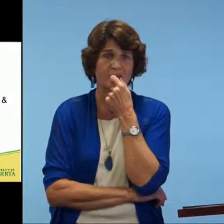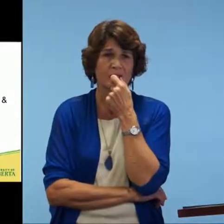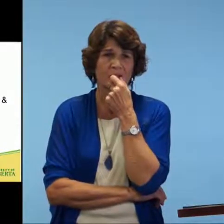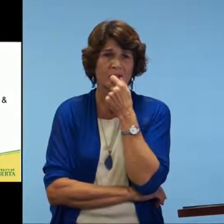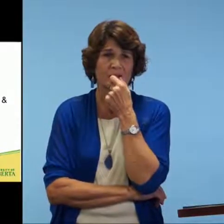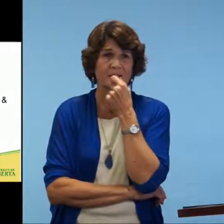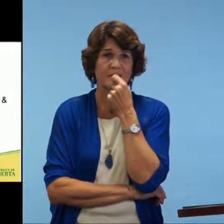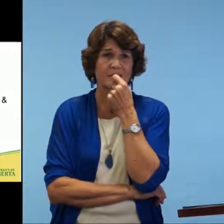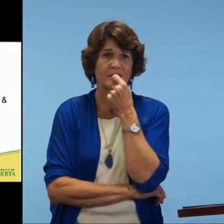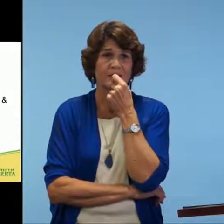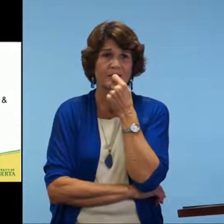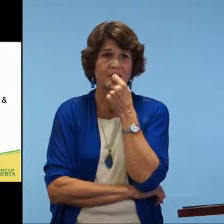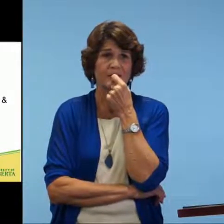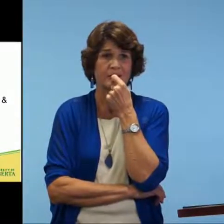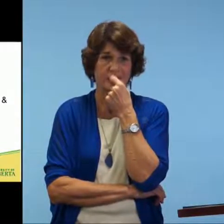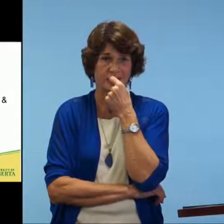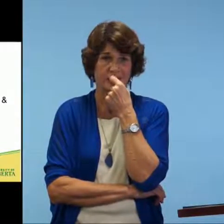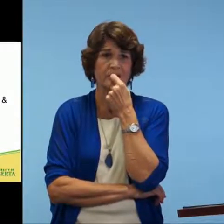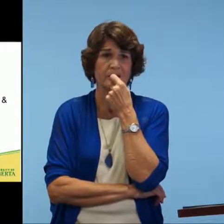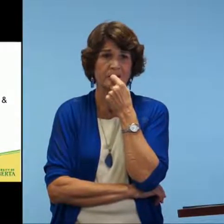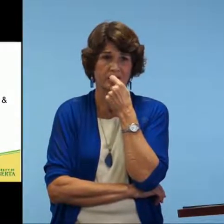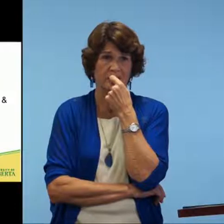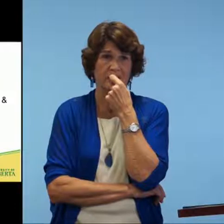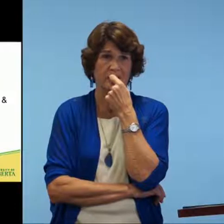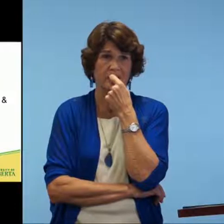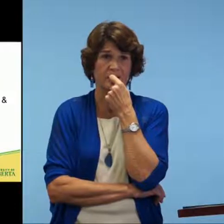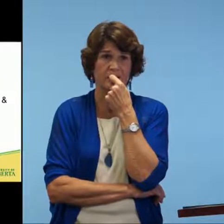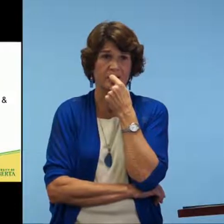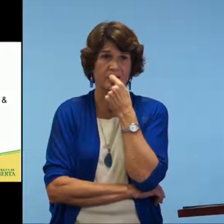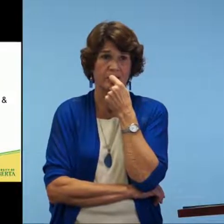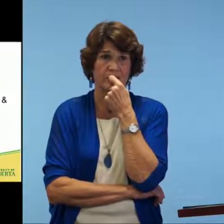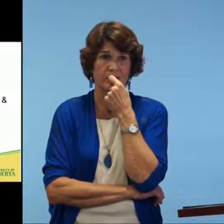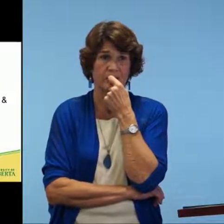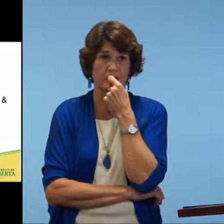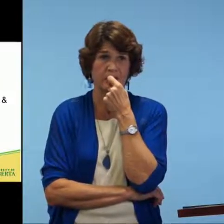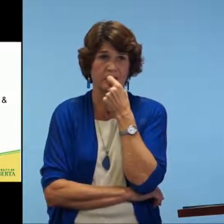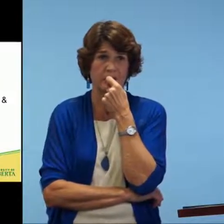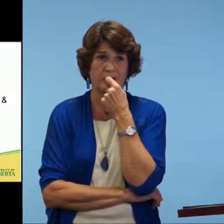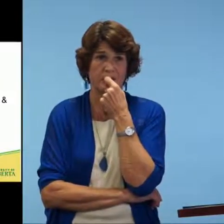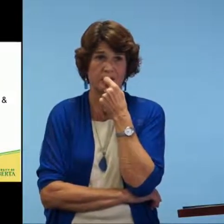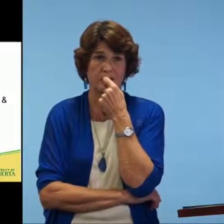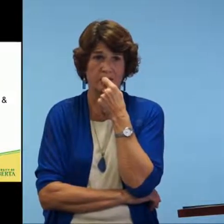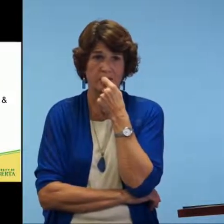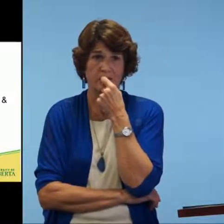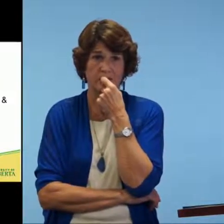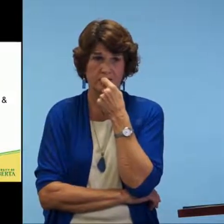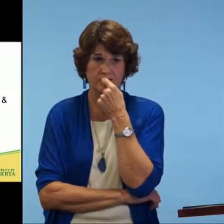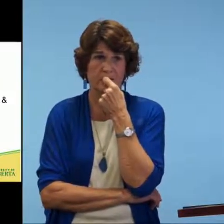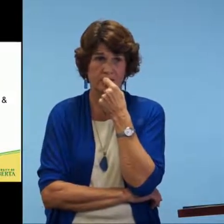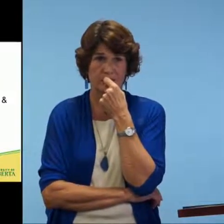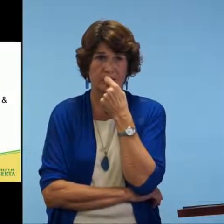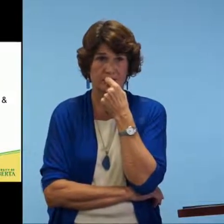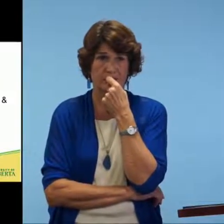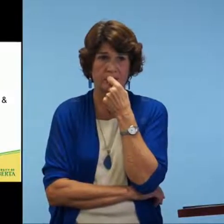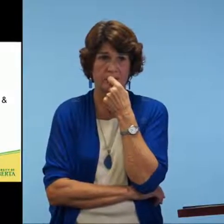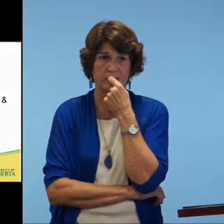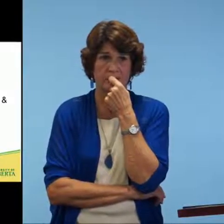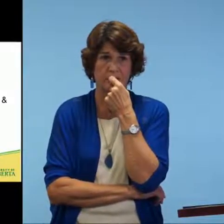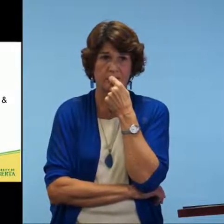are they all, and I might have missed it because we were dealing with the technology, are they all available at this time, or are